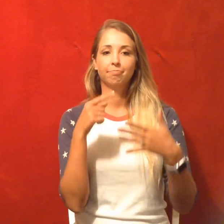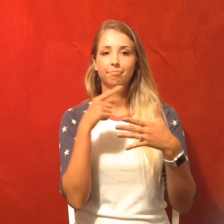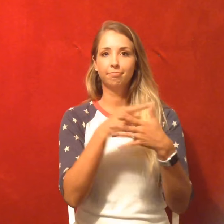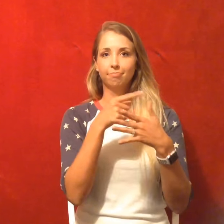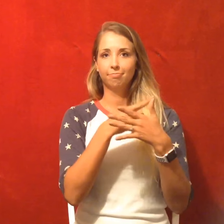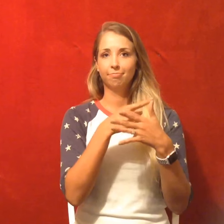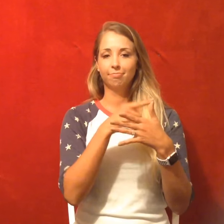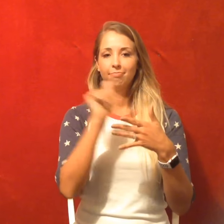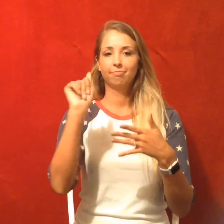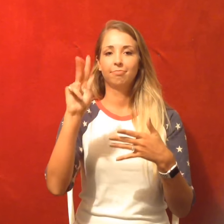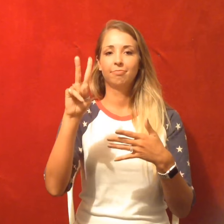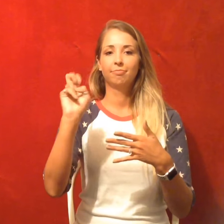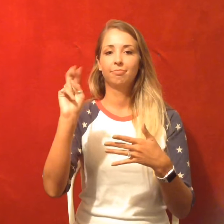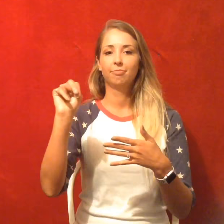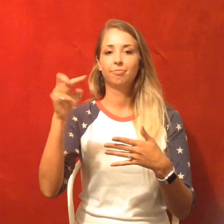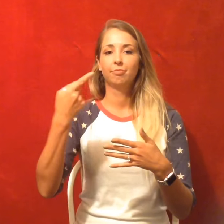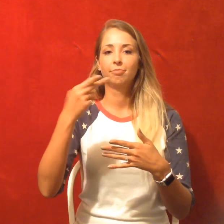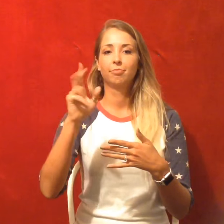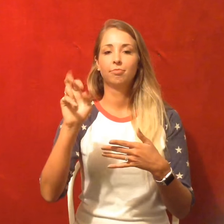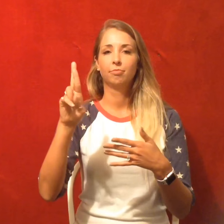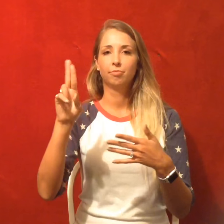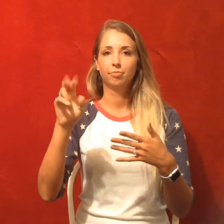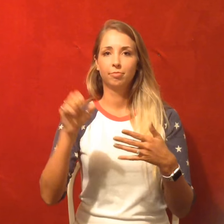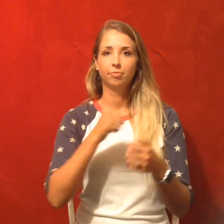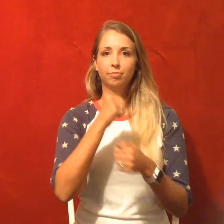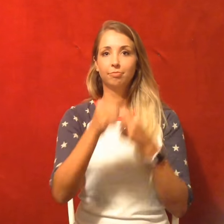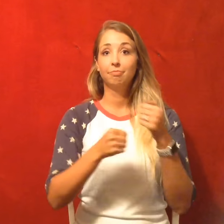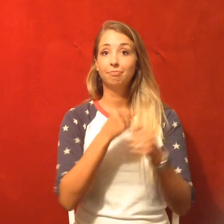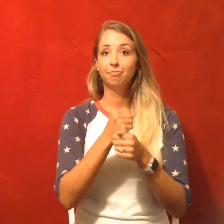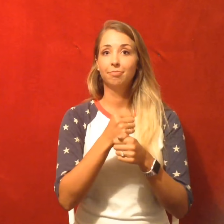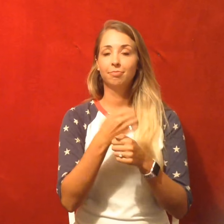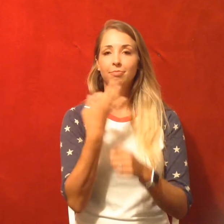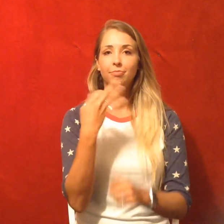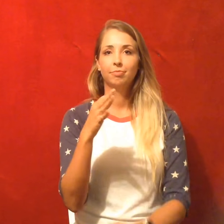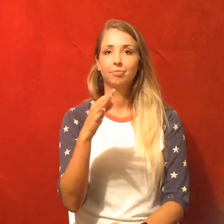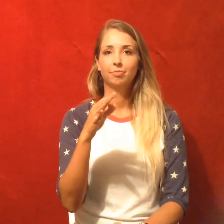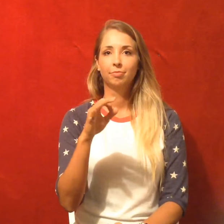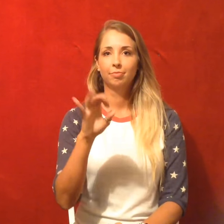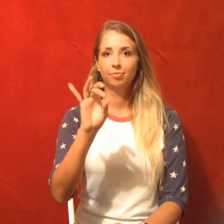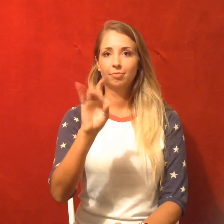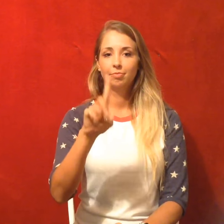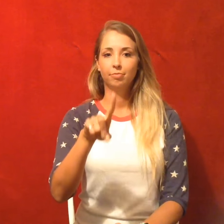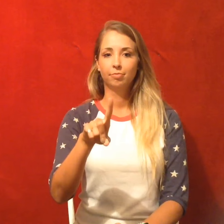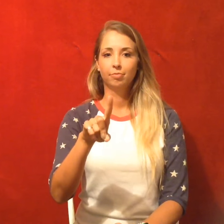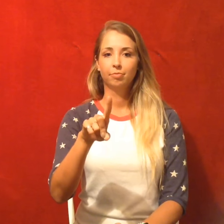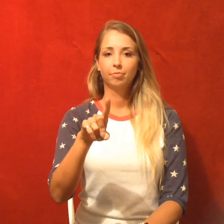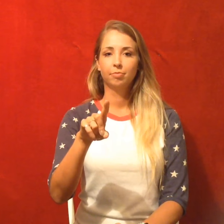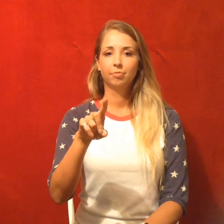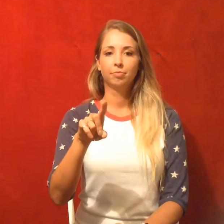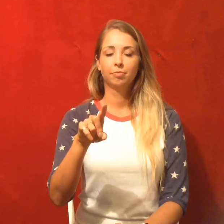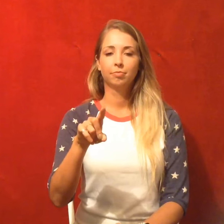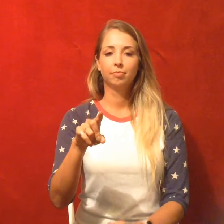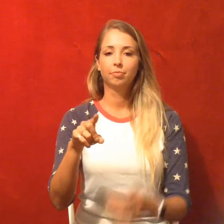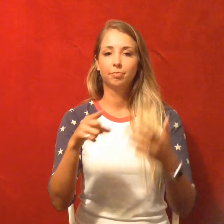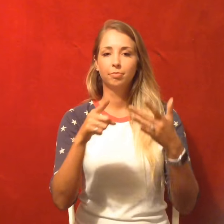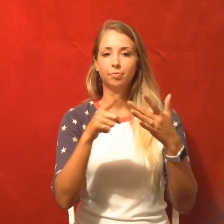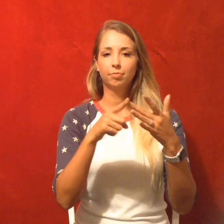All right. This next one right here. This is actually. There's two of them in this one. So this is awesome. And one of my favorite characters. Female characters as well.